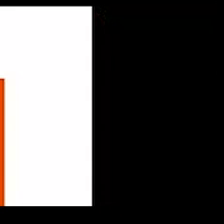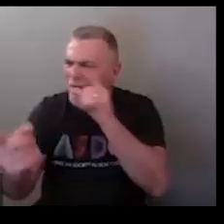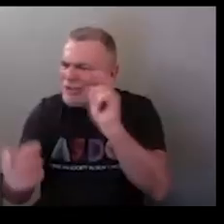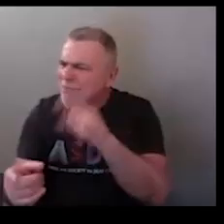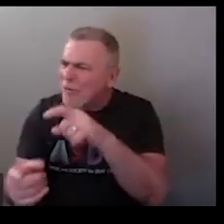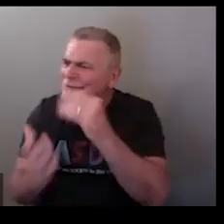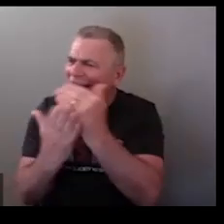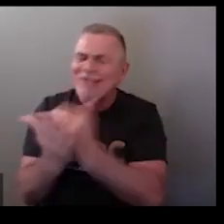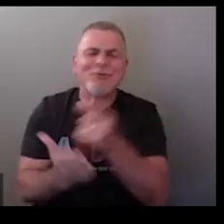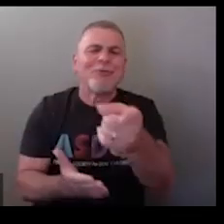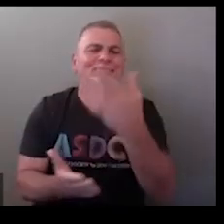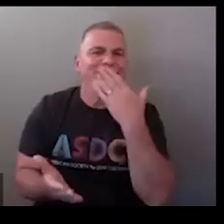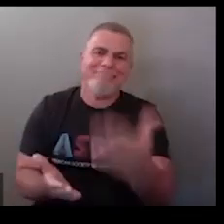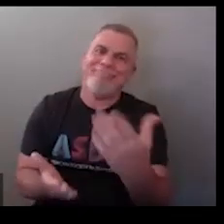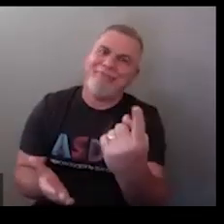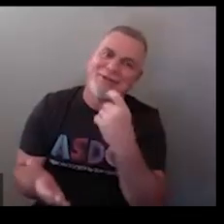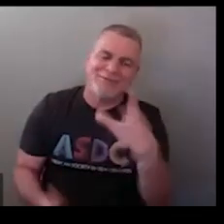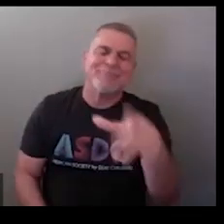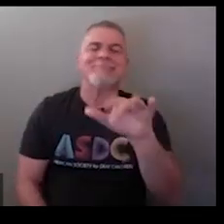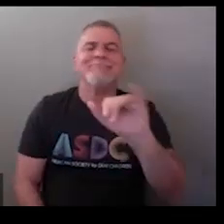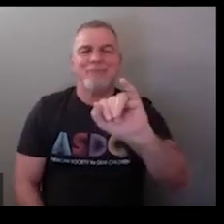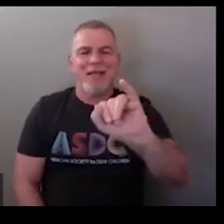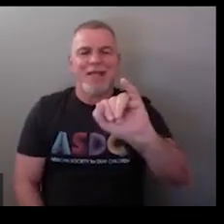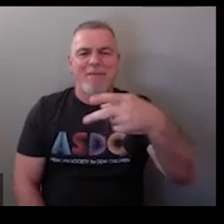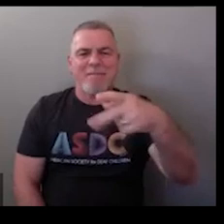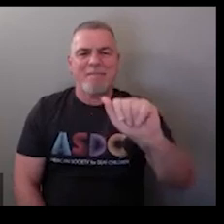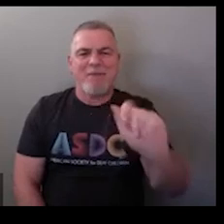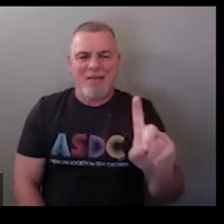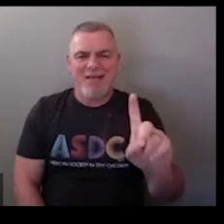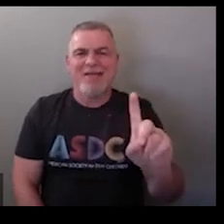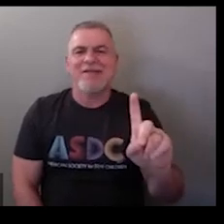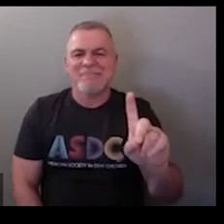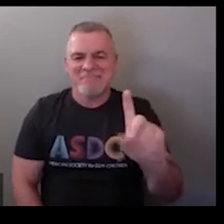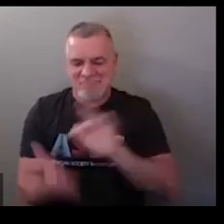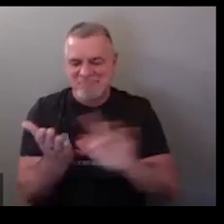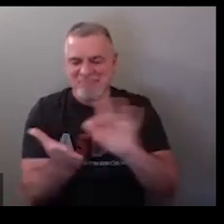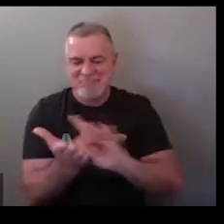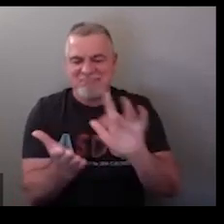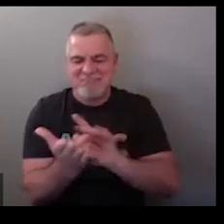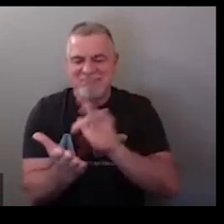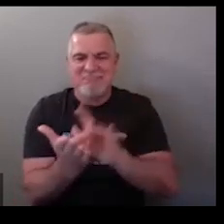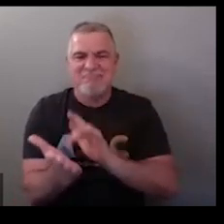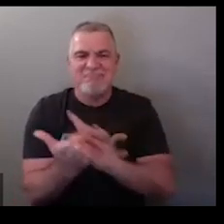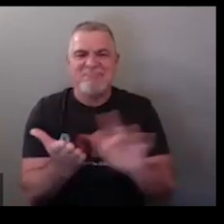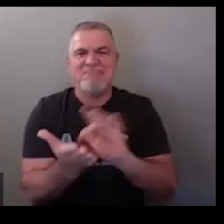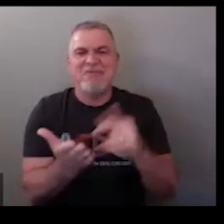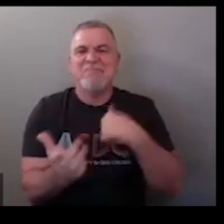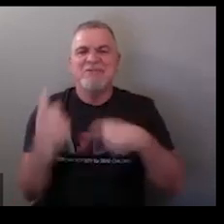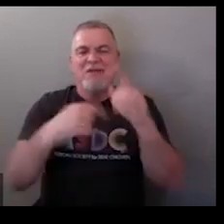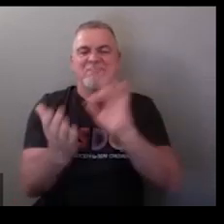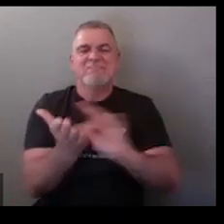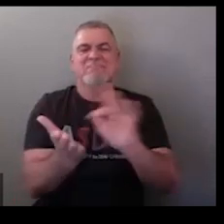okay oh that was supposed to I thought that was in there thank you for catching that so you spell ipad and then you scroll